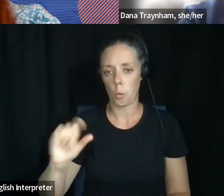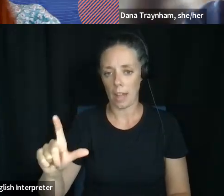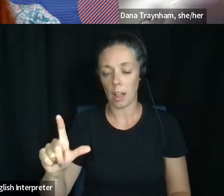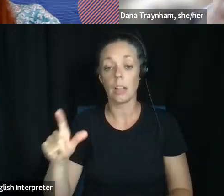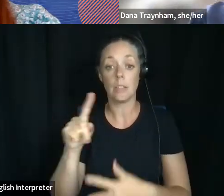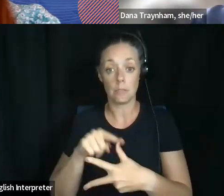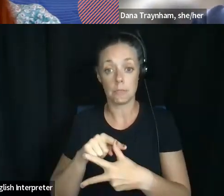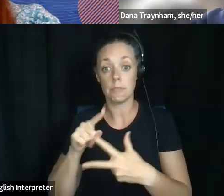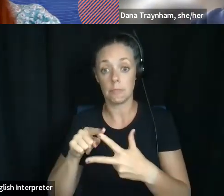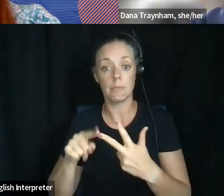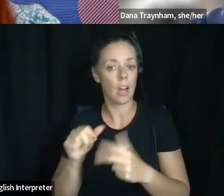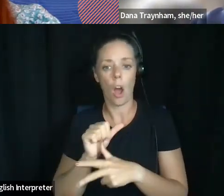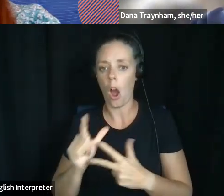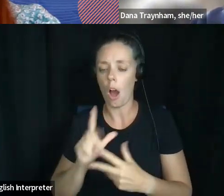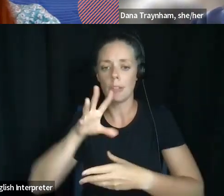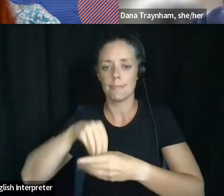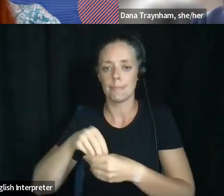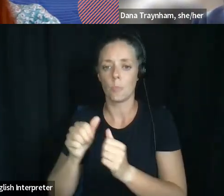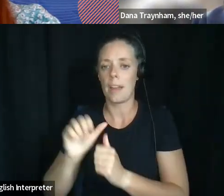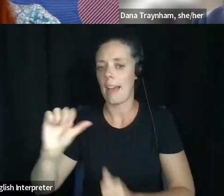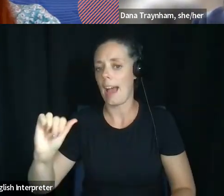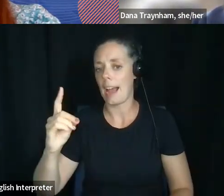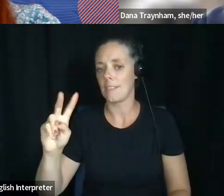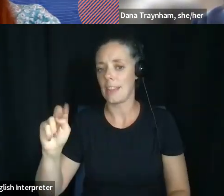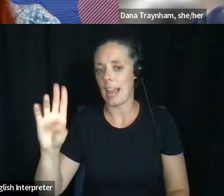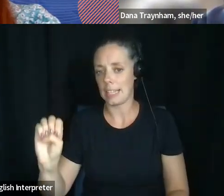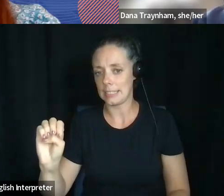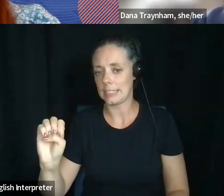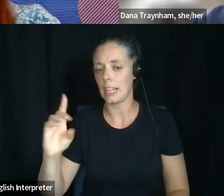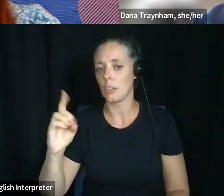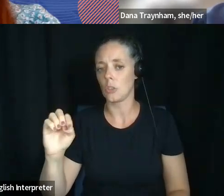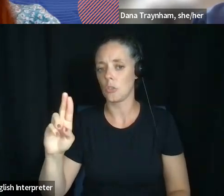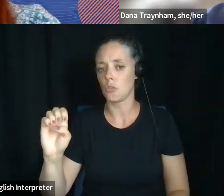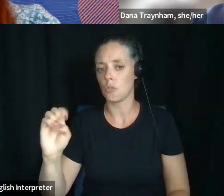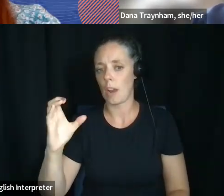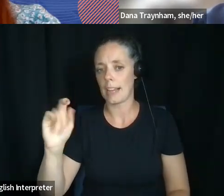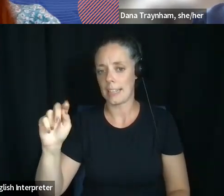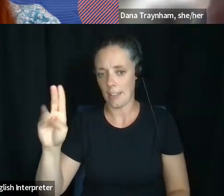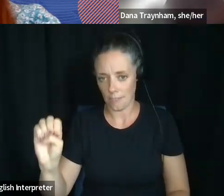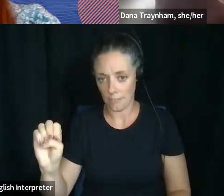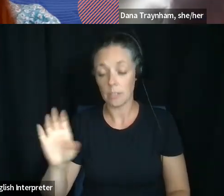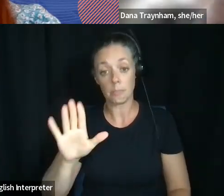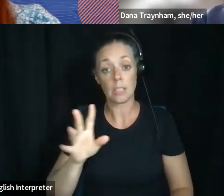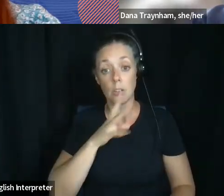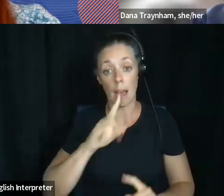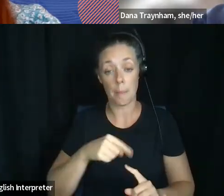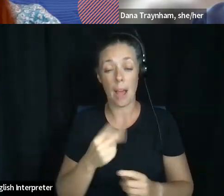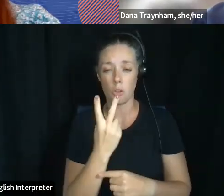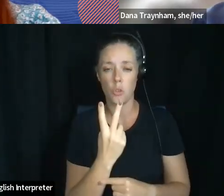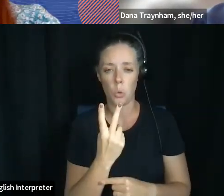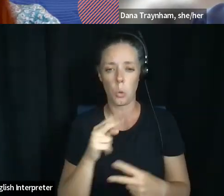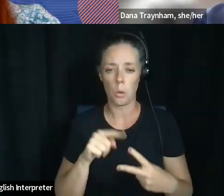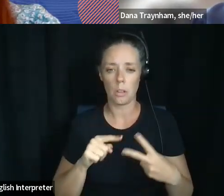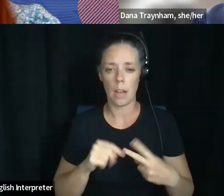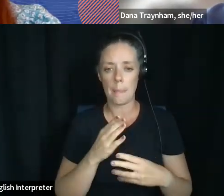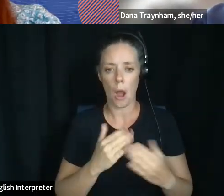part of an advanced directive. So let's talk a little bit more about the two parts of that that I see used